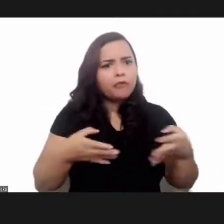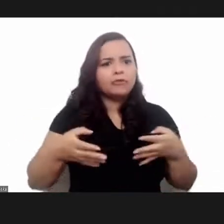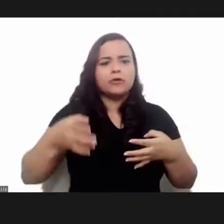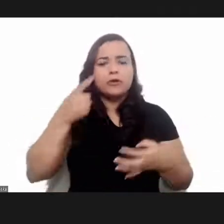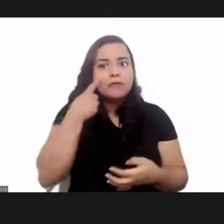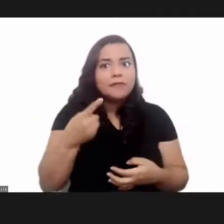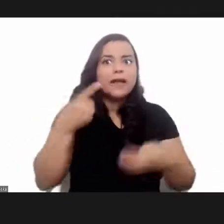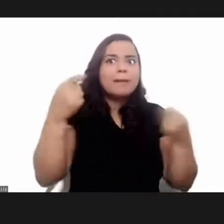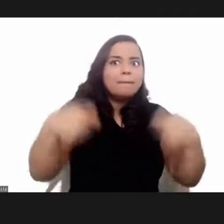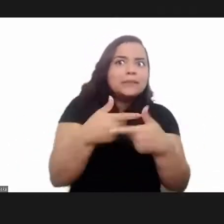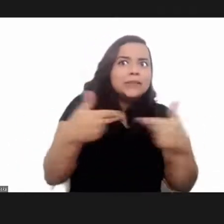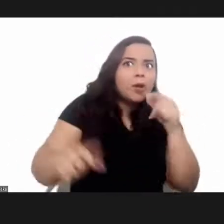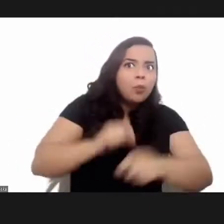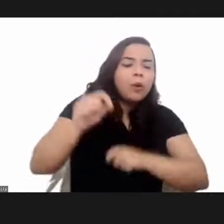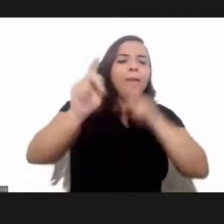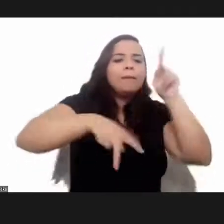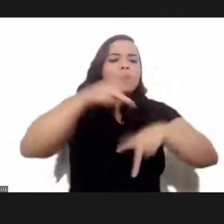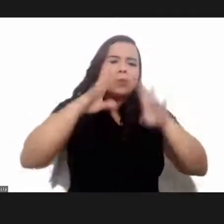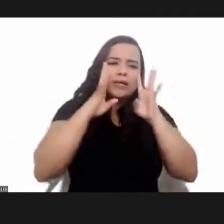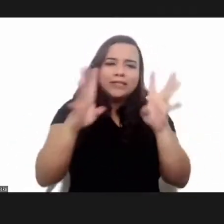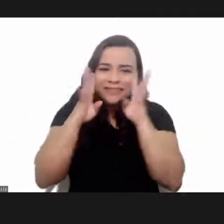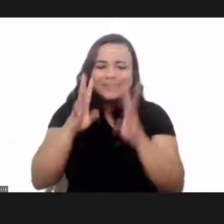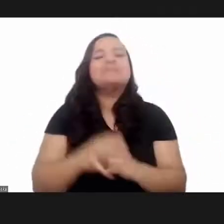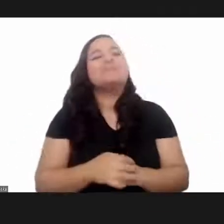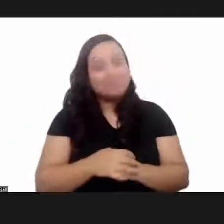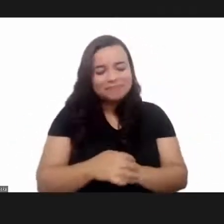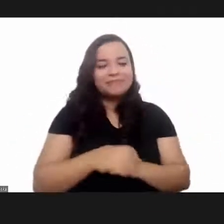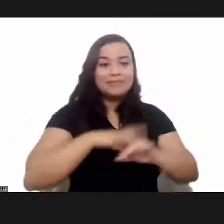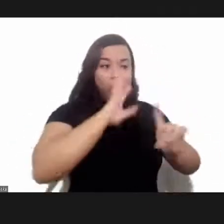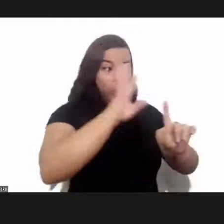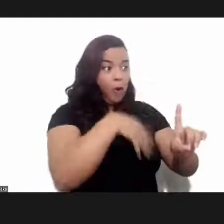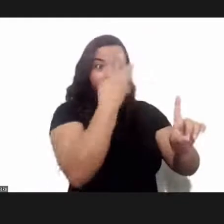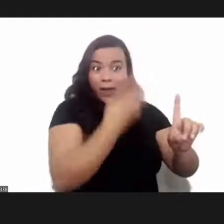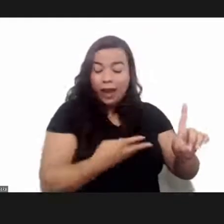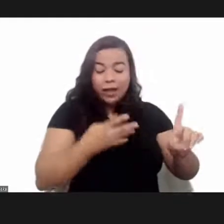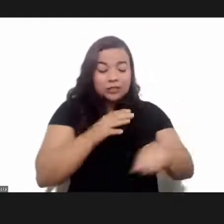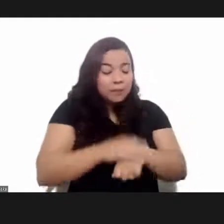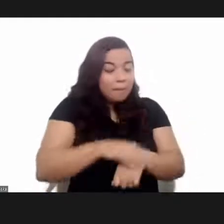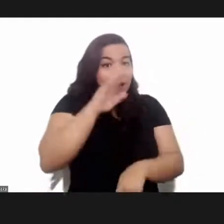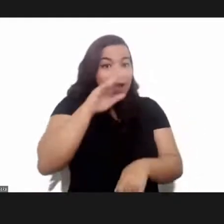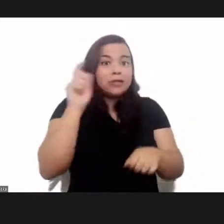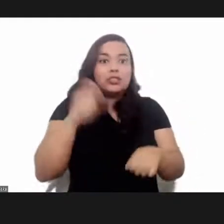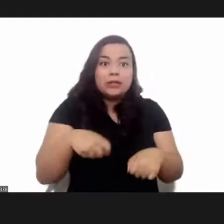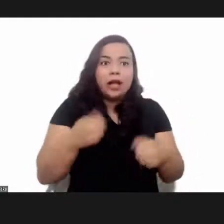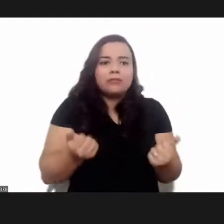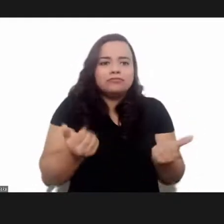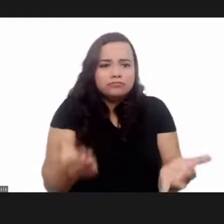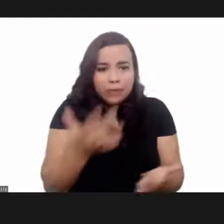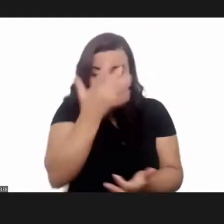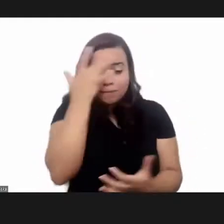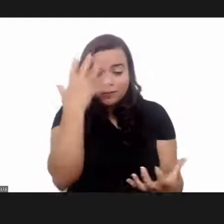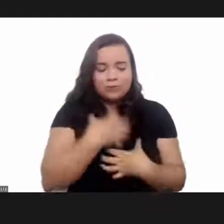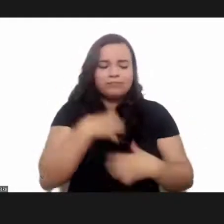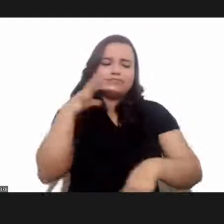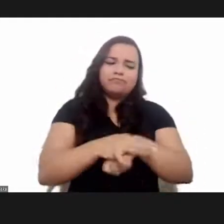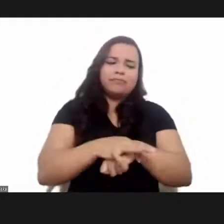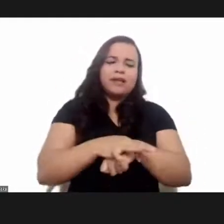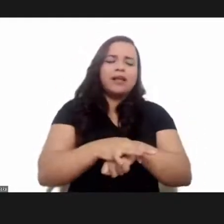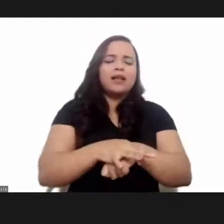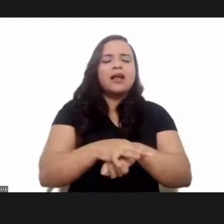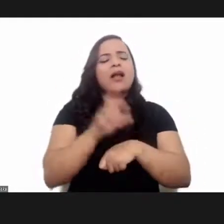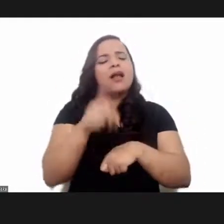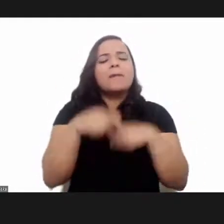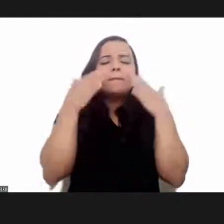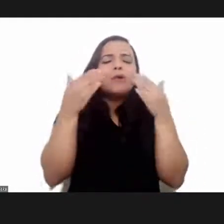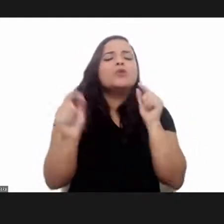to the demands to treat the population and serve the population. The greatest tribute that we could make to people with this disease is to show